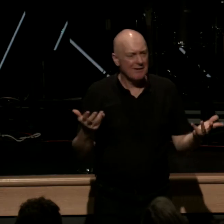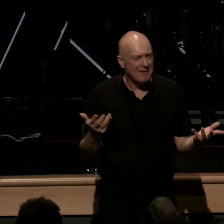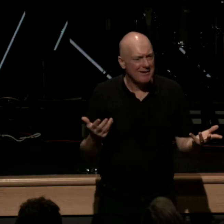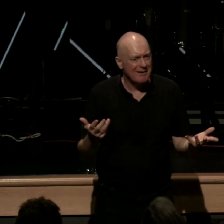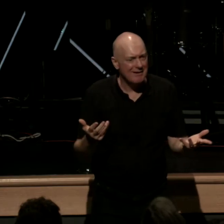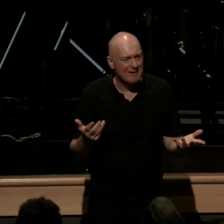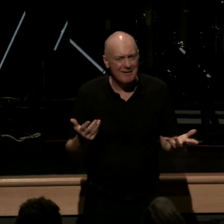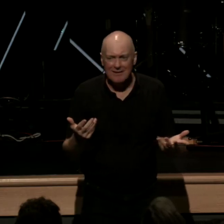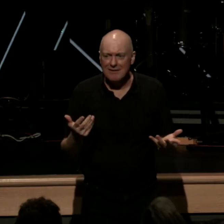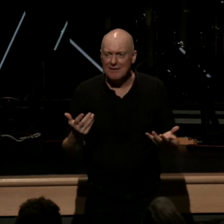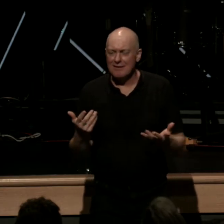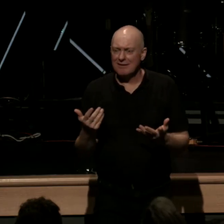found in scripture